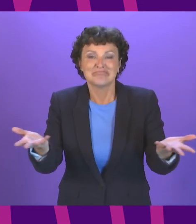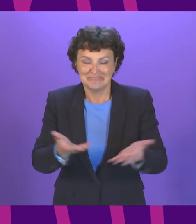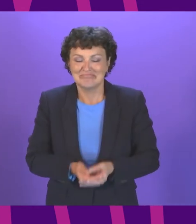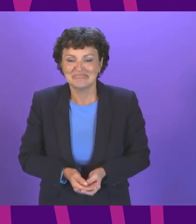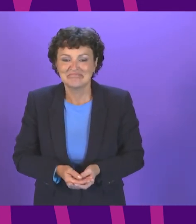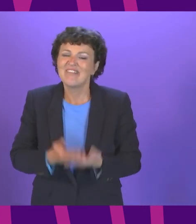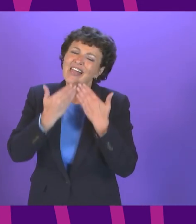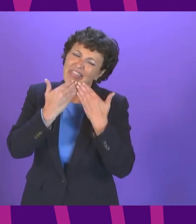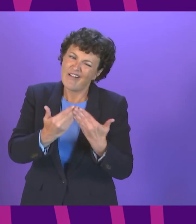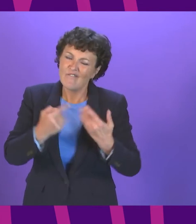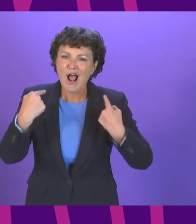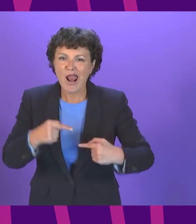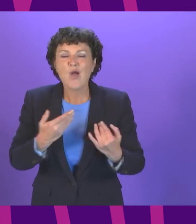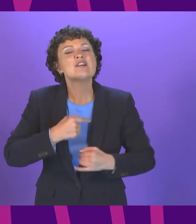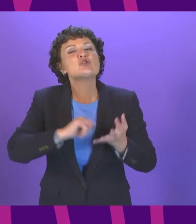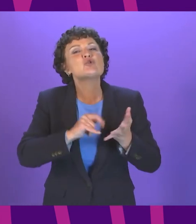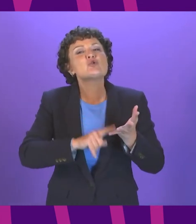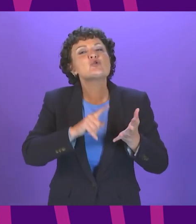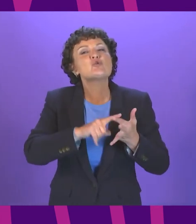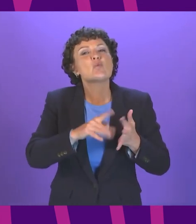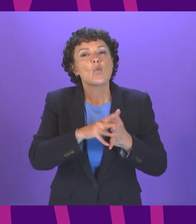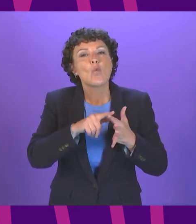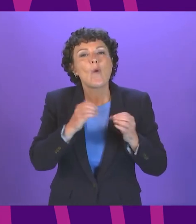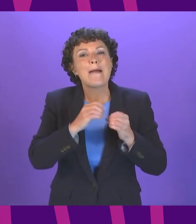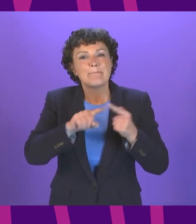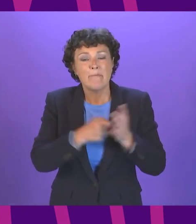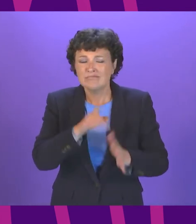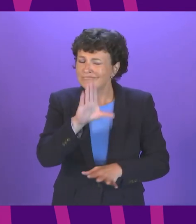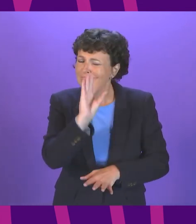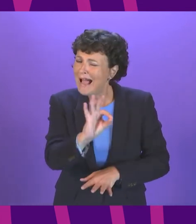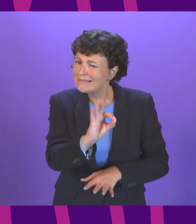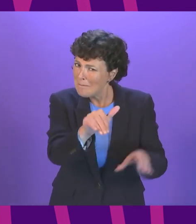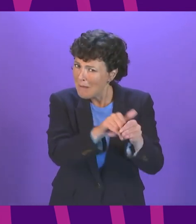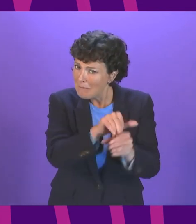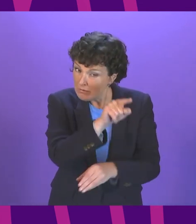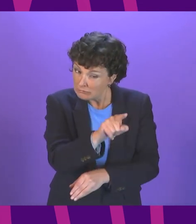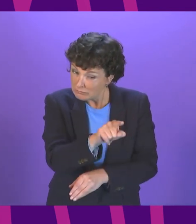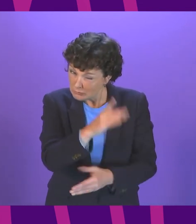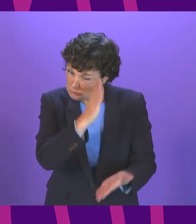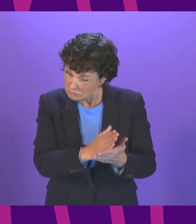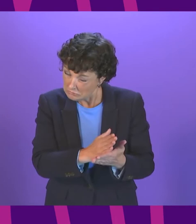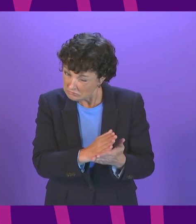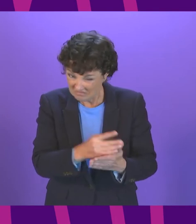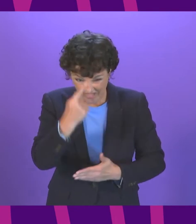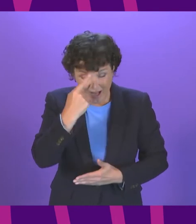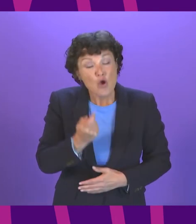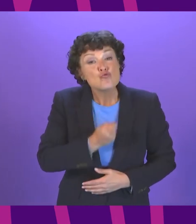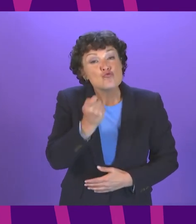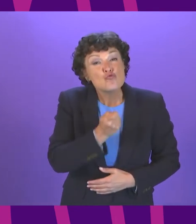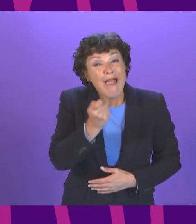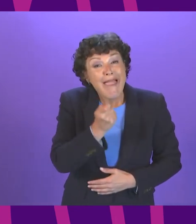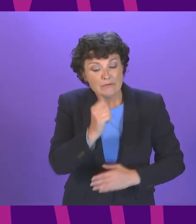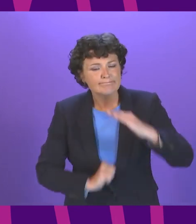thank you it's Sue Weber yes does a member accept that despite perseverance that rent controls have failed in Sweden